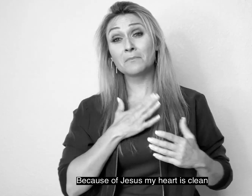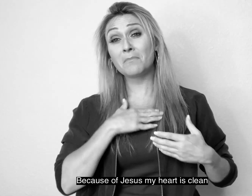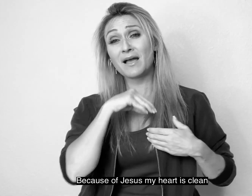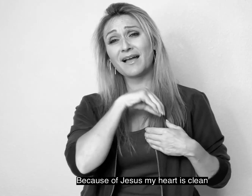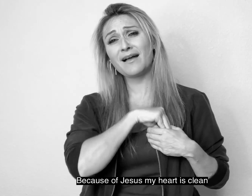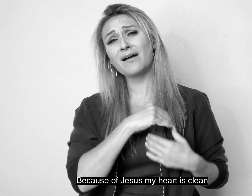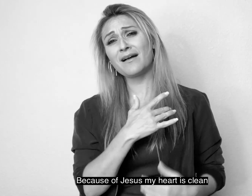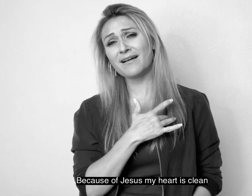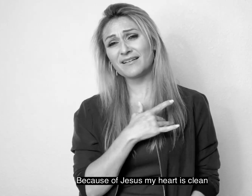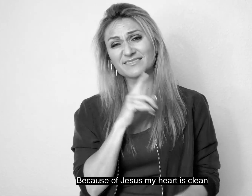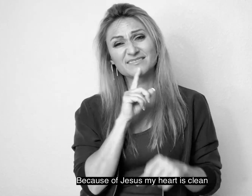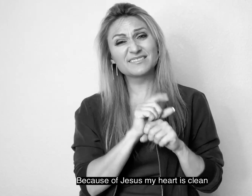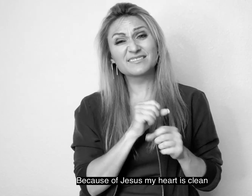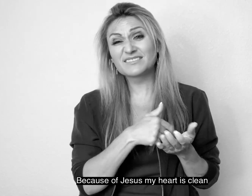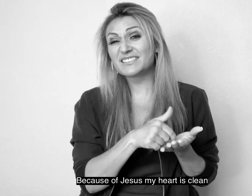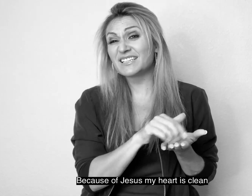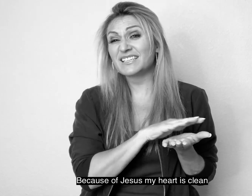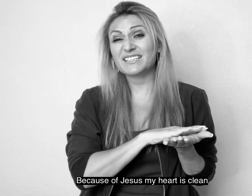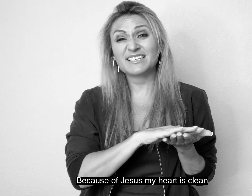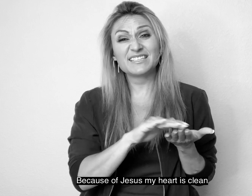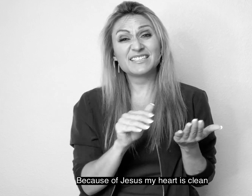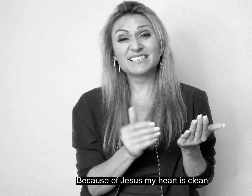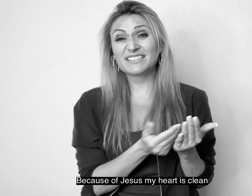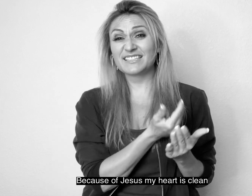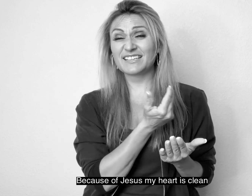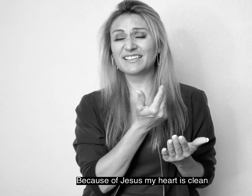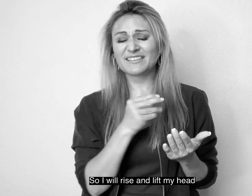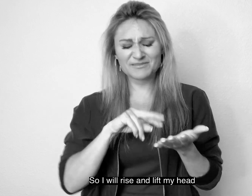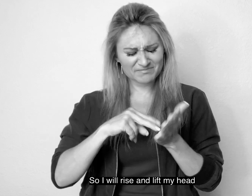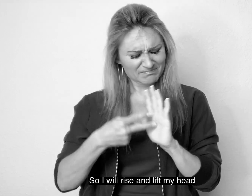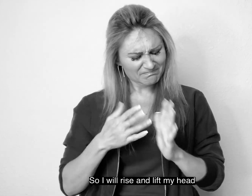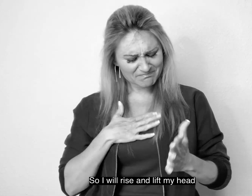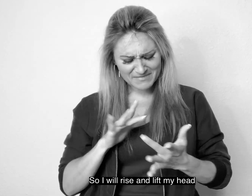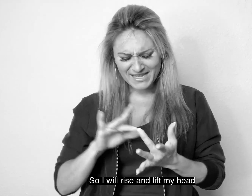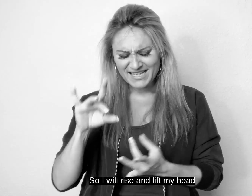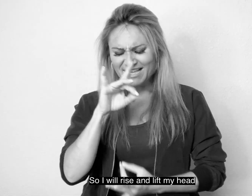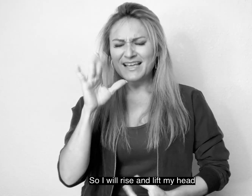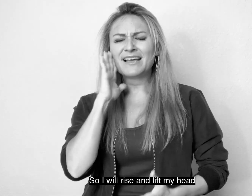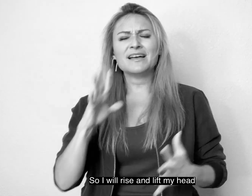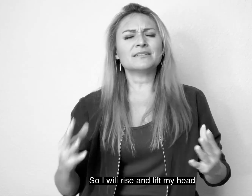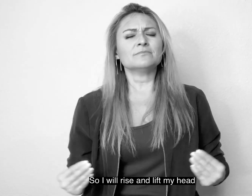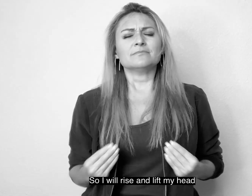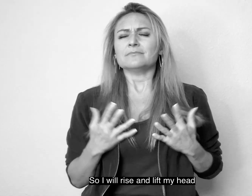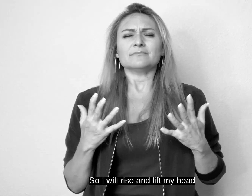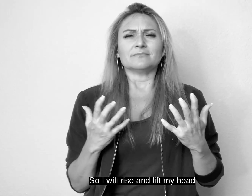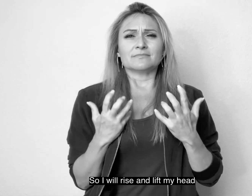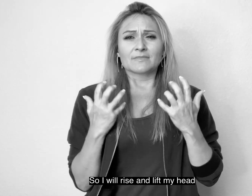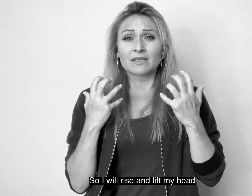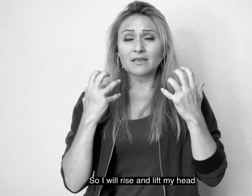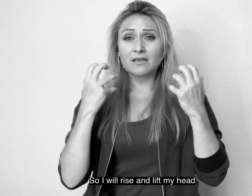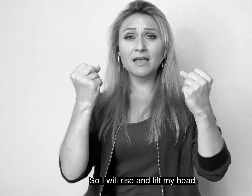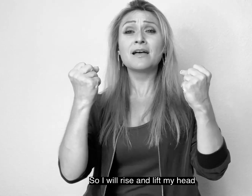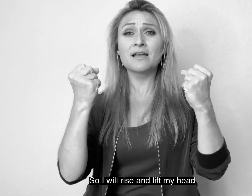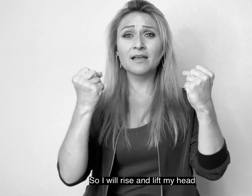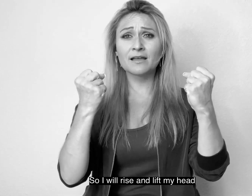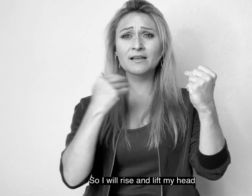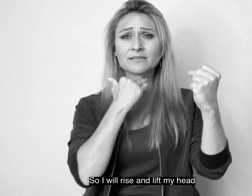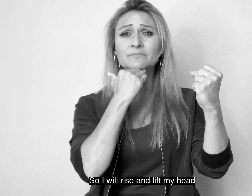my heart is clean So I will rise and lift